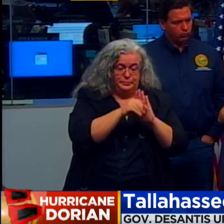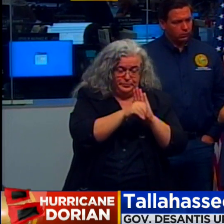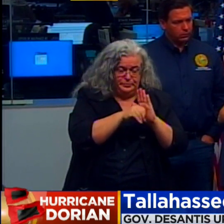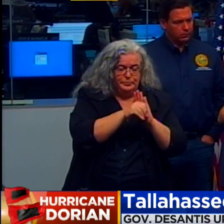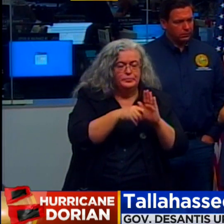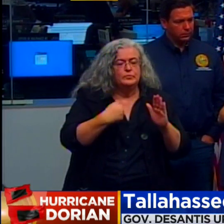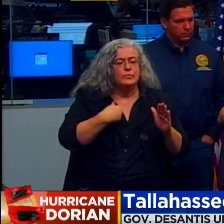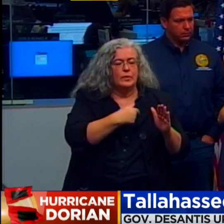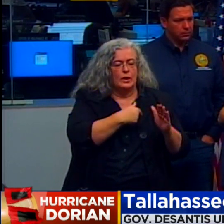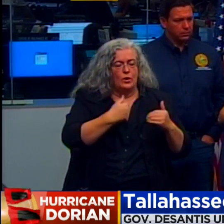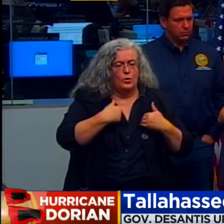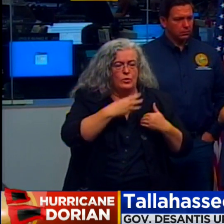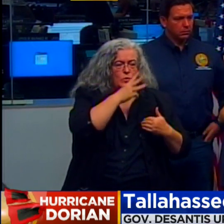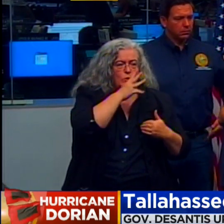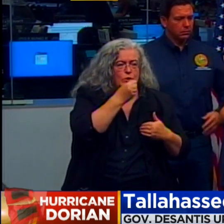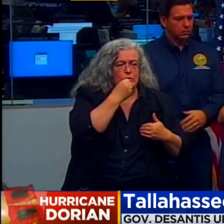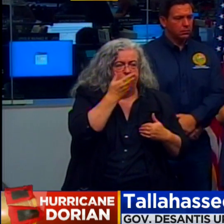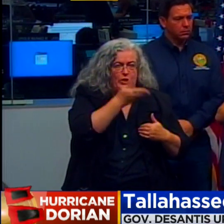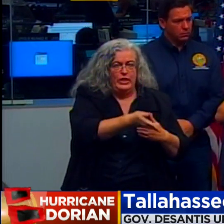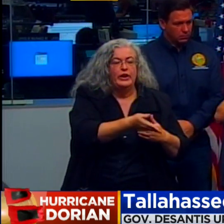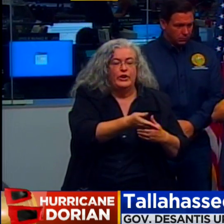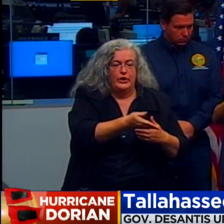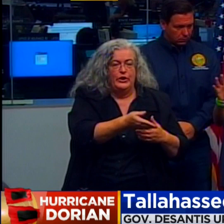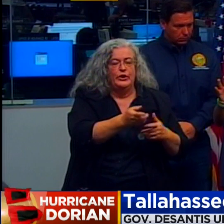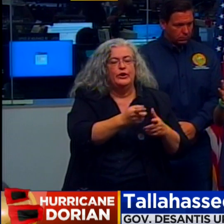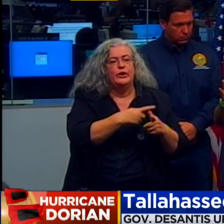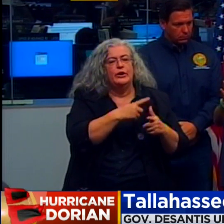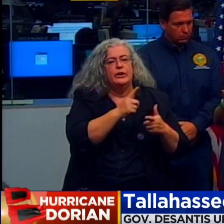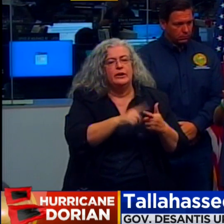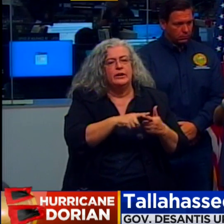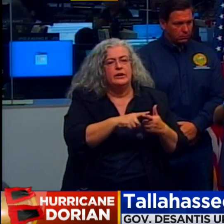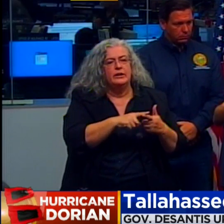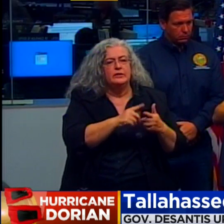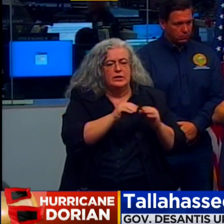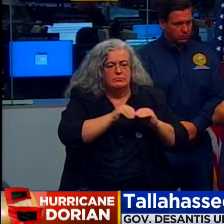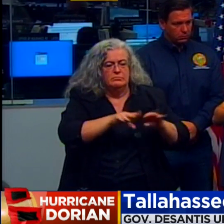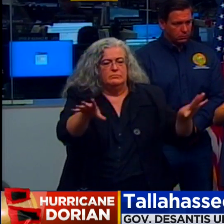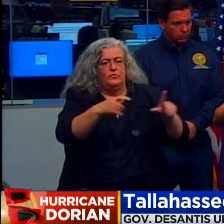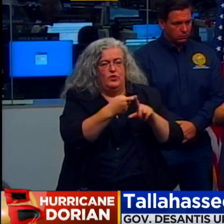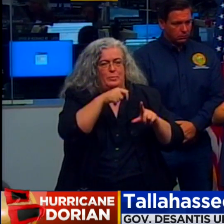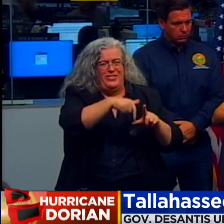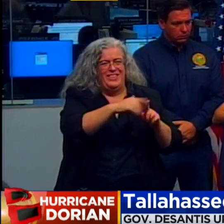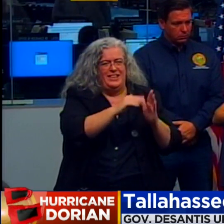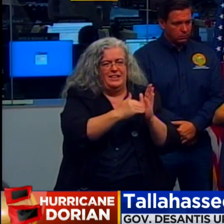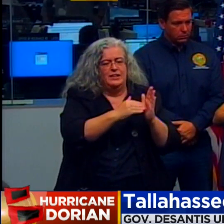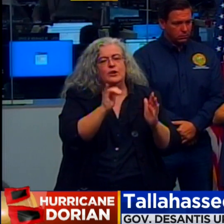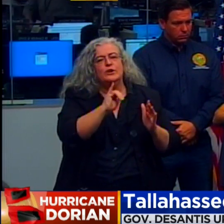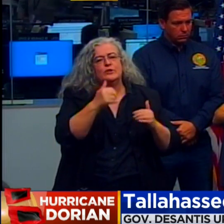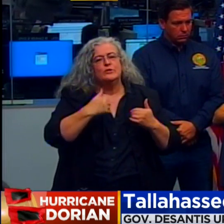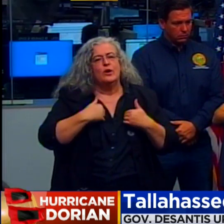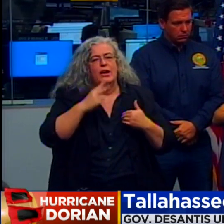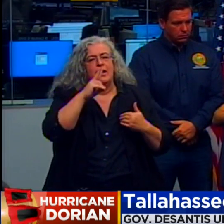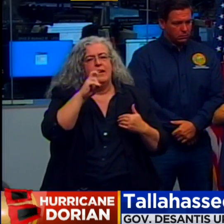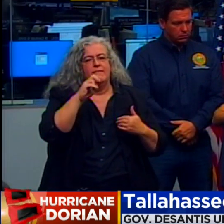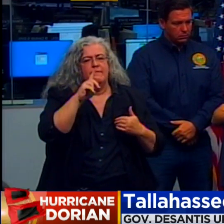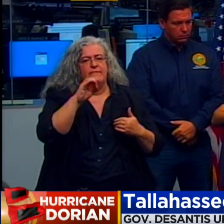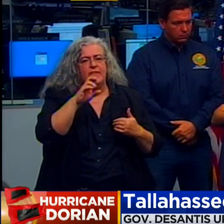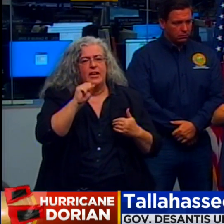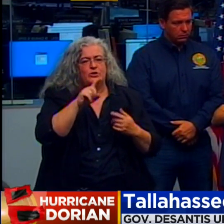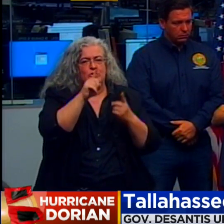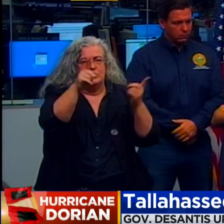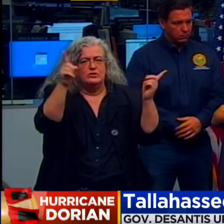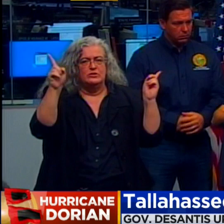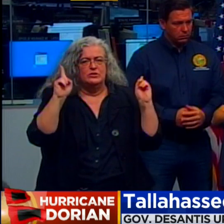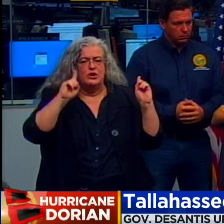stockpile both the water and the food there, and then it becomes a massive distribution center. We also have multiple vendors ready to go to